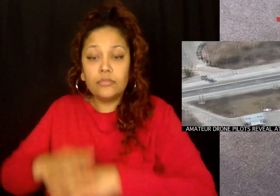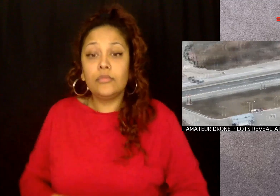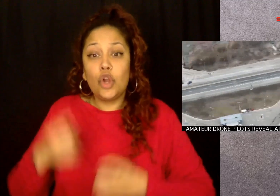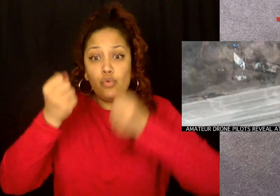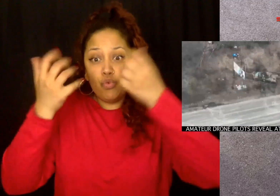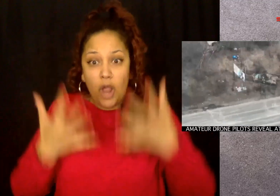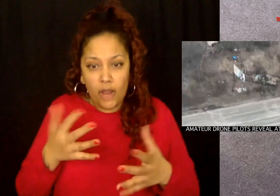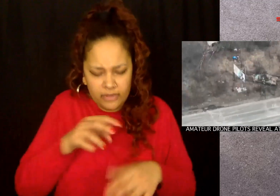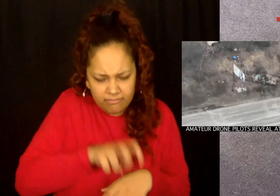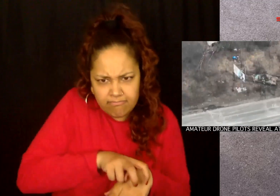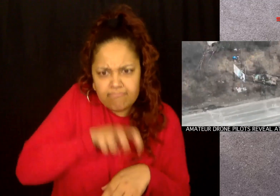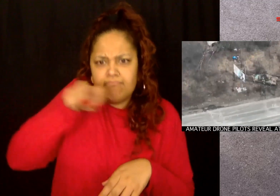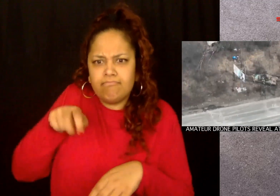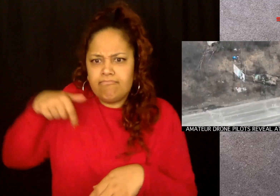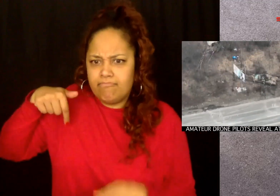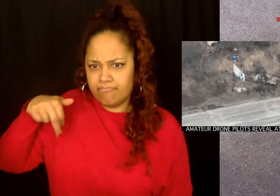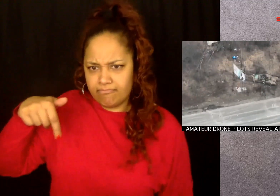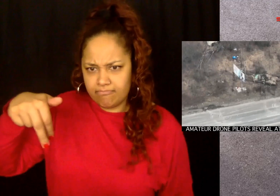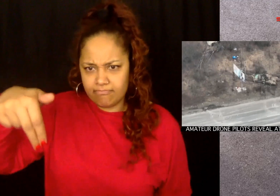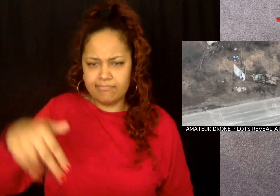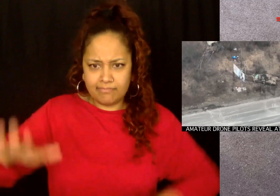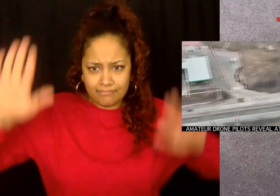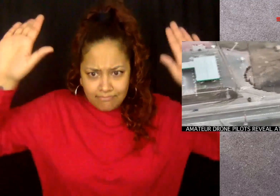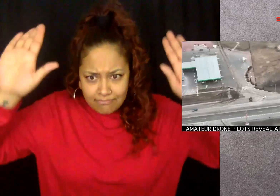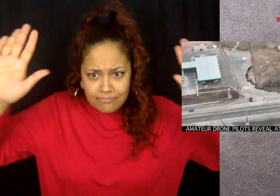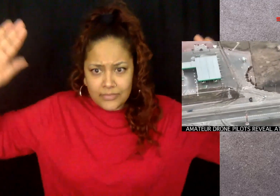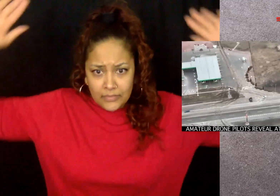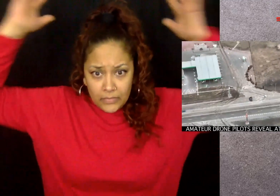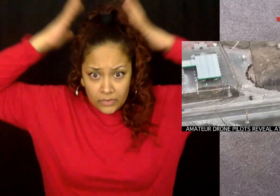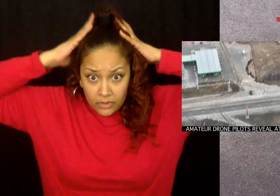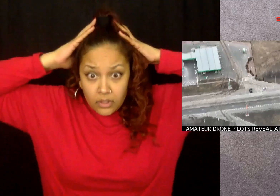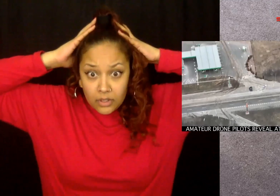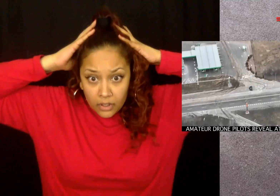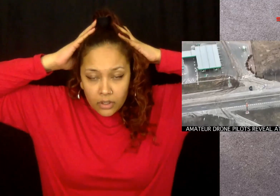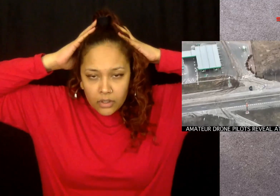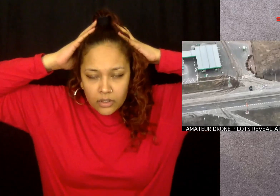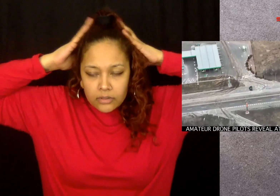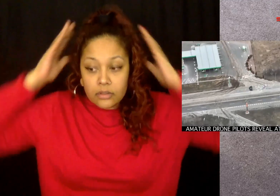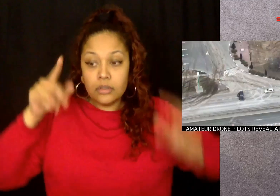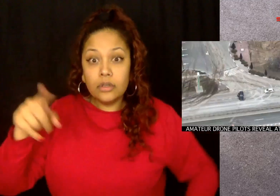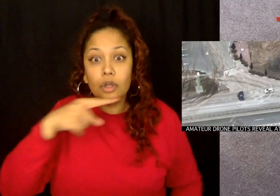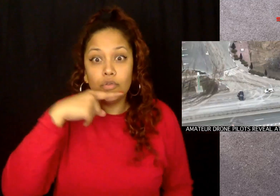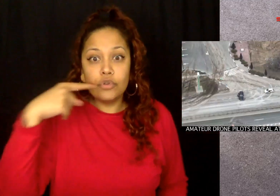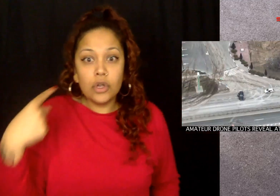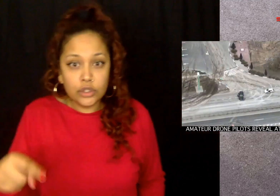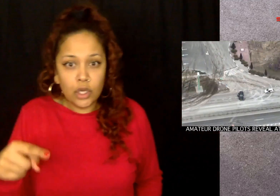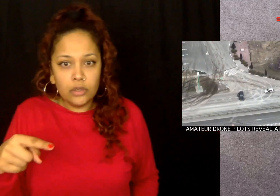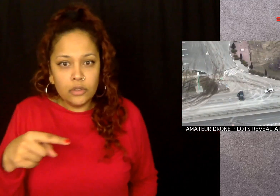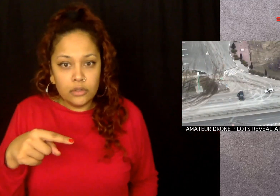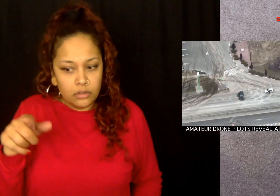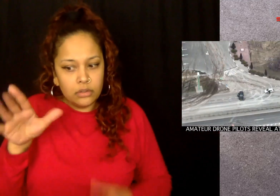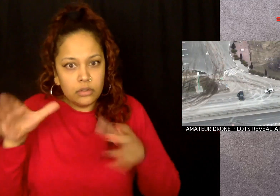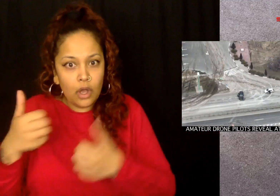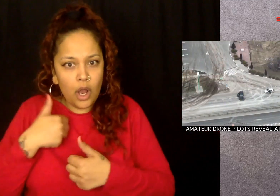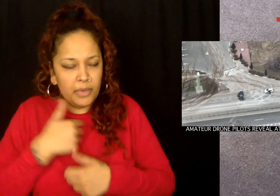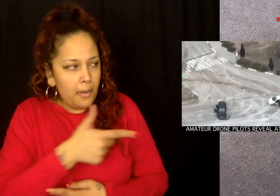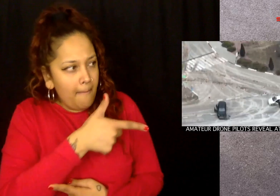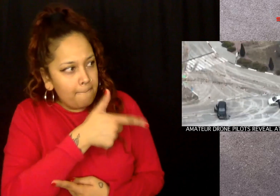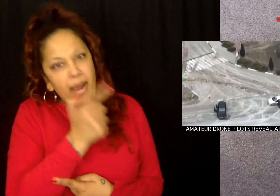One car stops the driver gets out raises his hands above his head and he is shot and